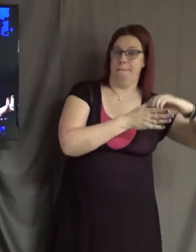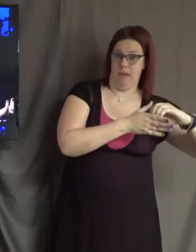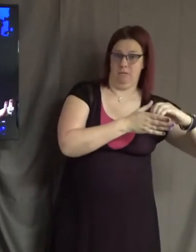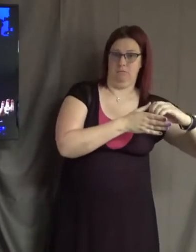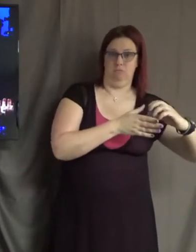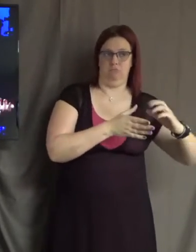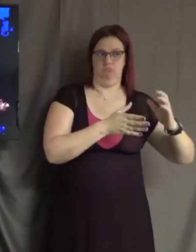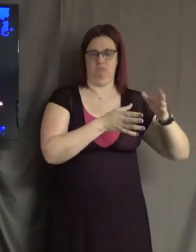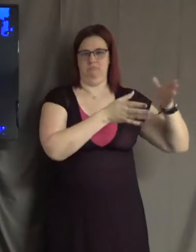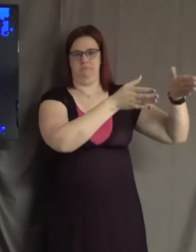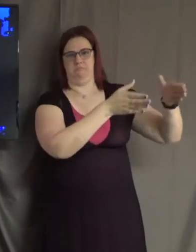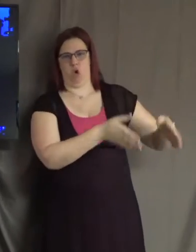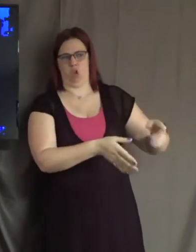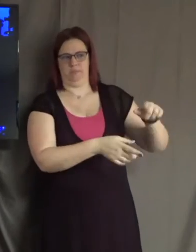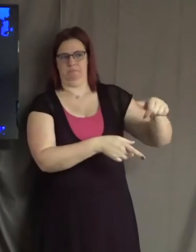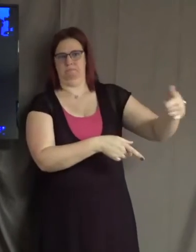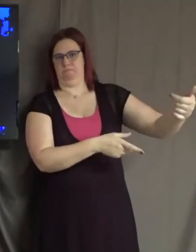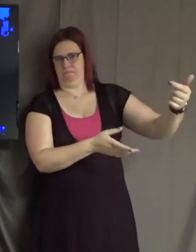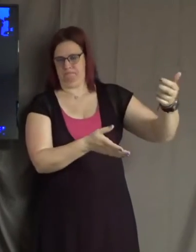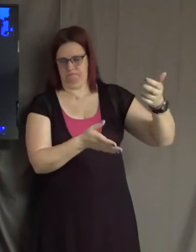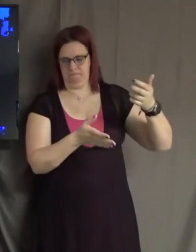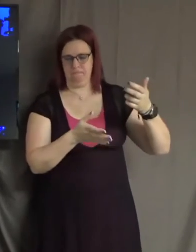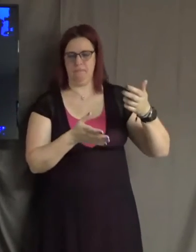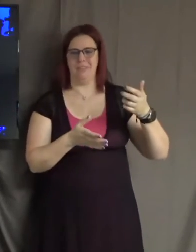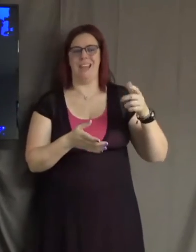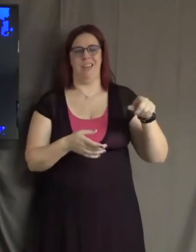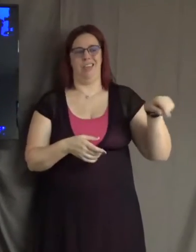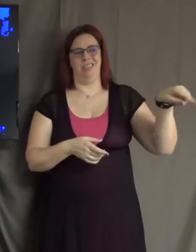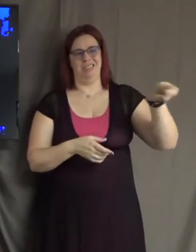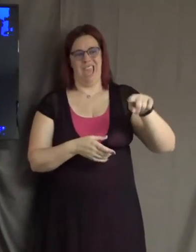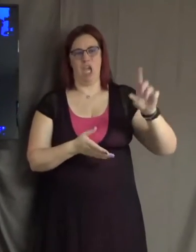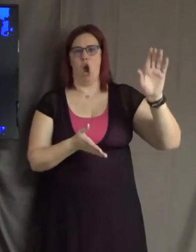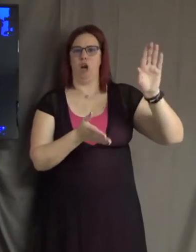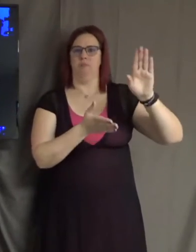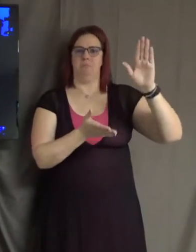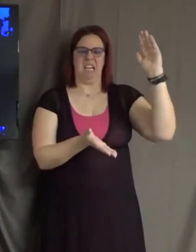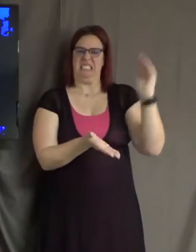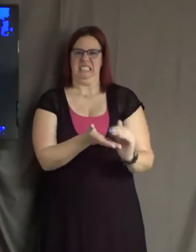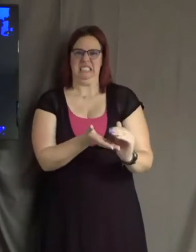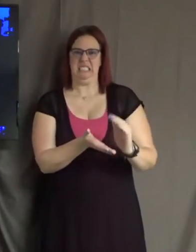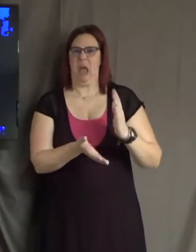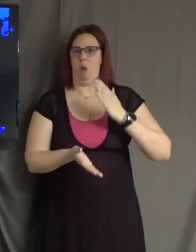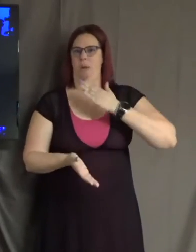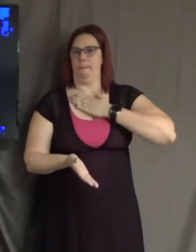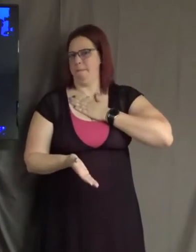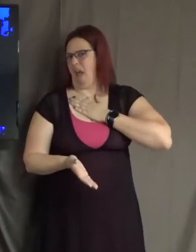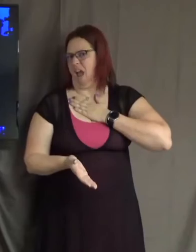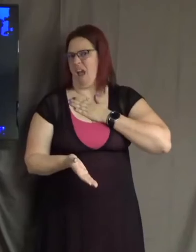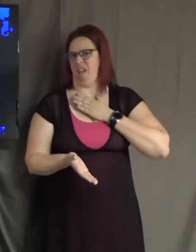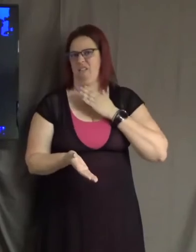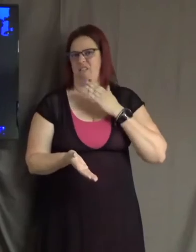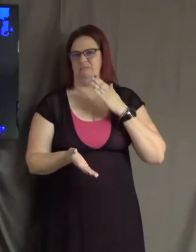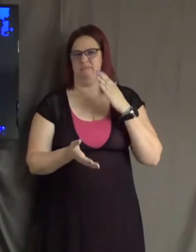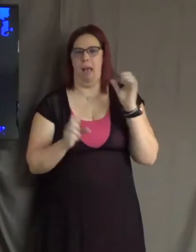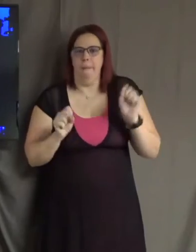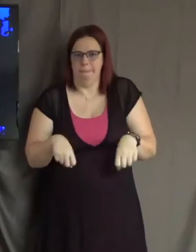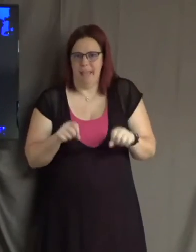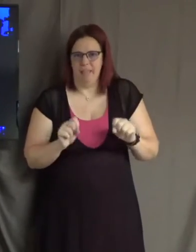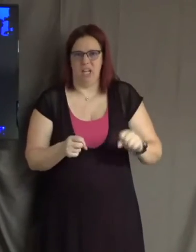discount me, discount my ability to do the things that I love to do, to do them well, to discount me for